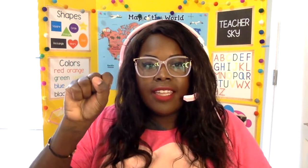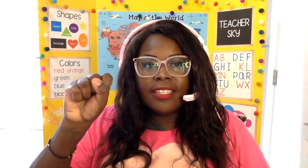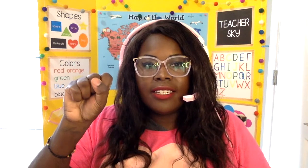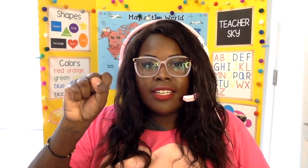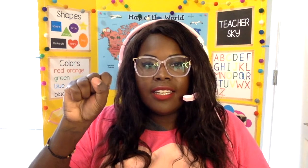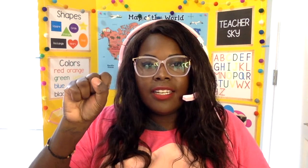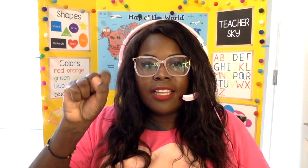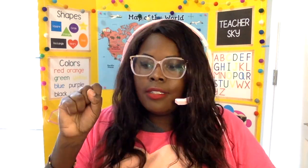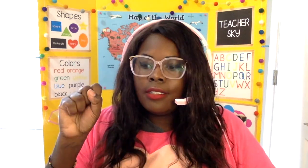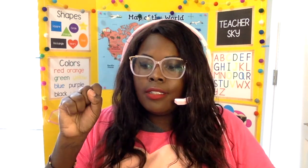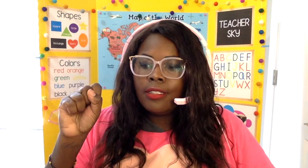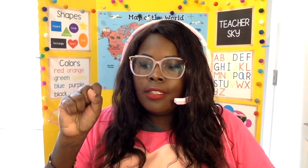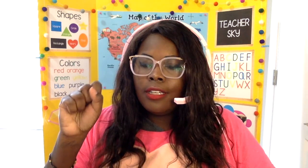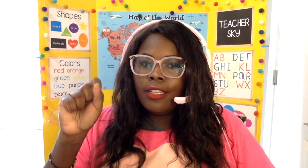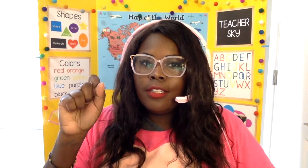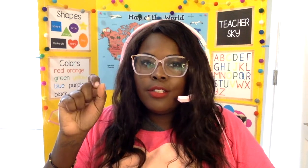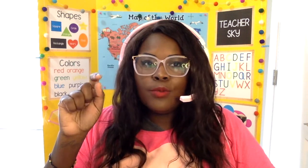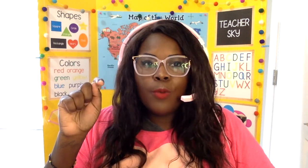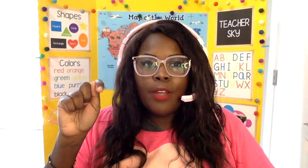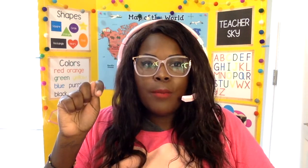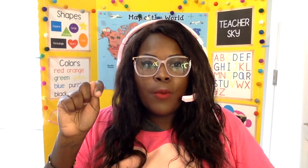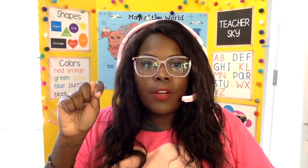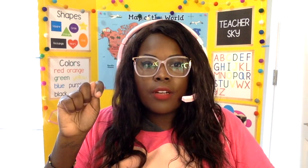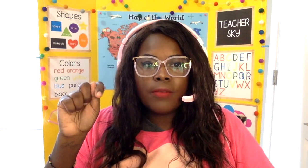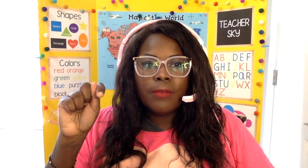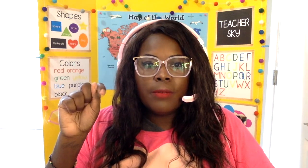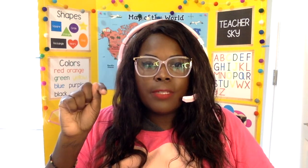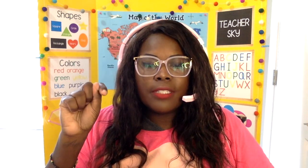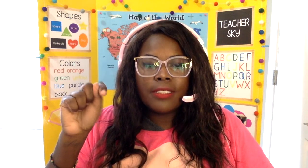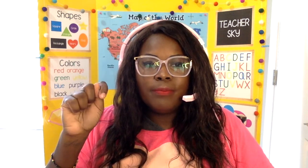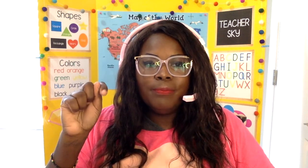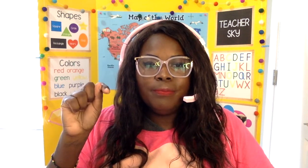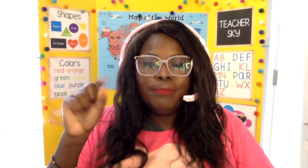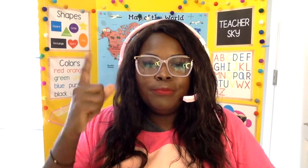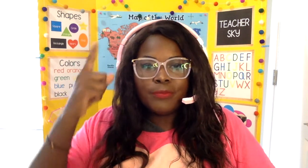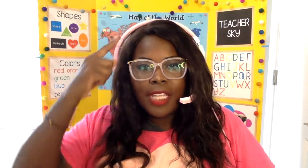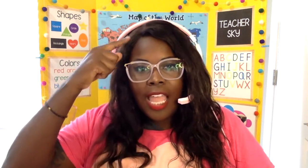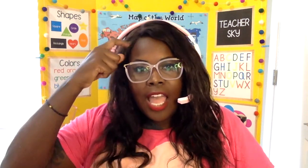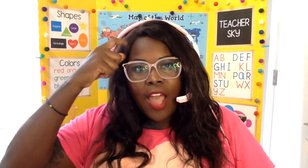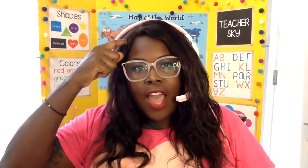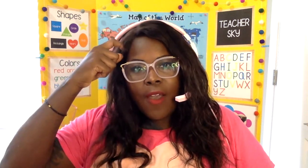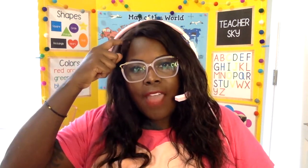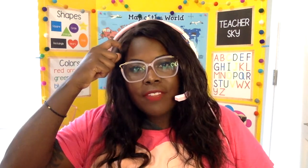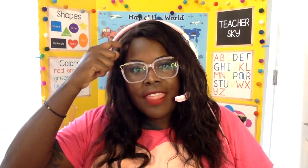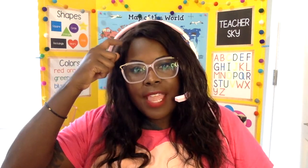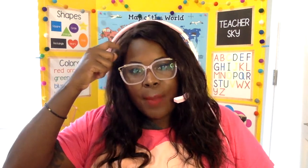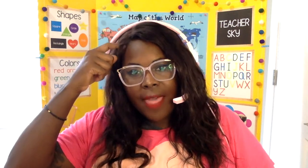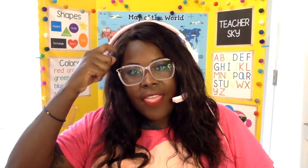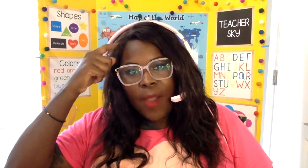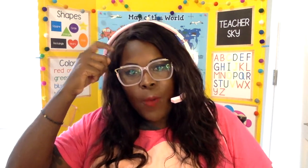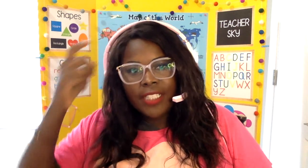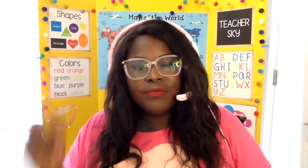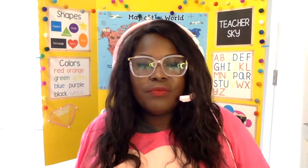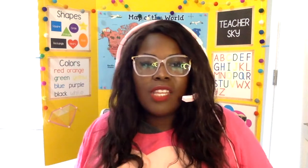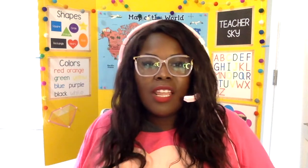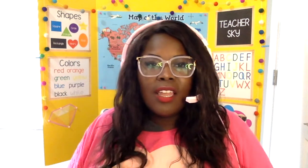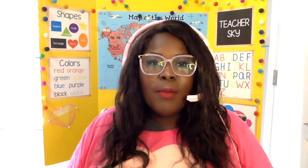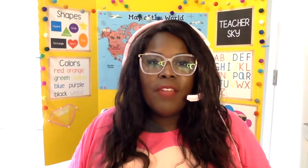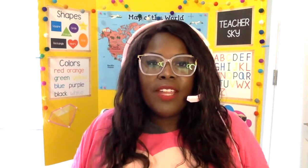there's one more what was it hmm I'll have to think about that one if I